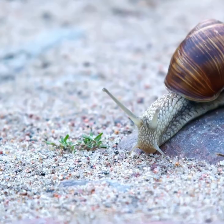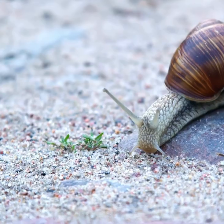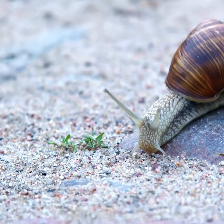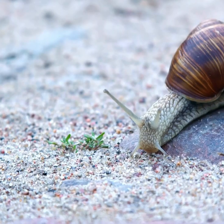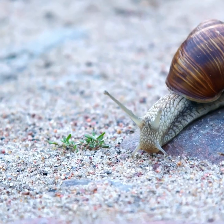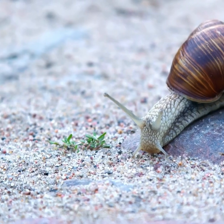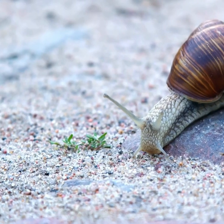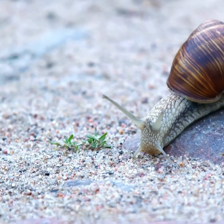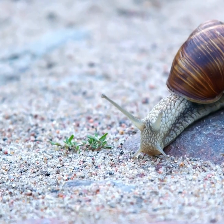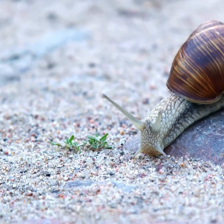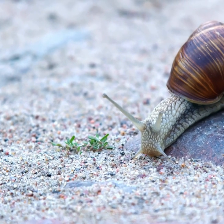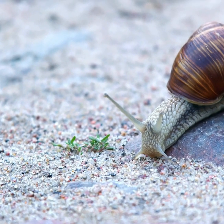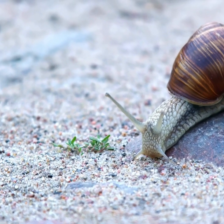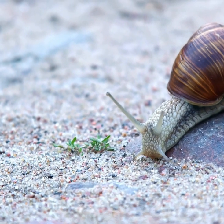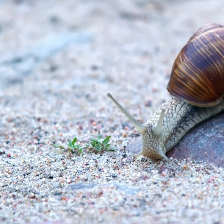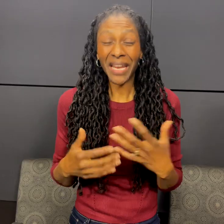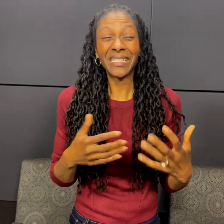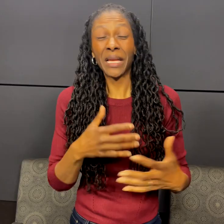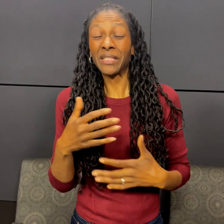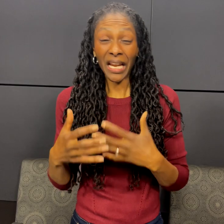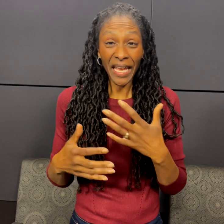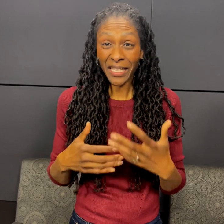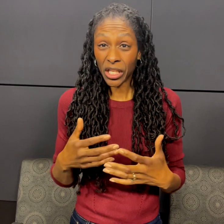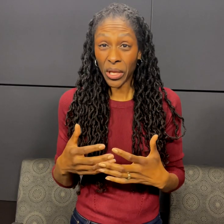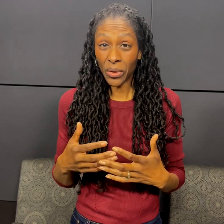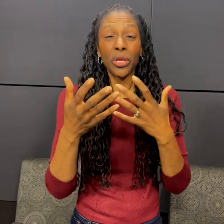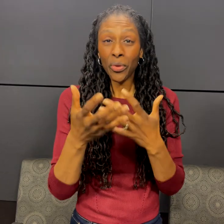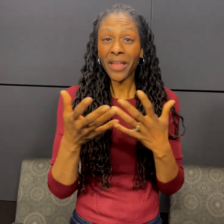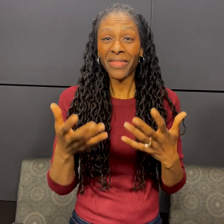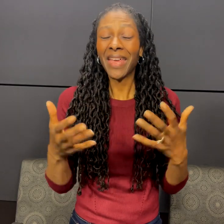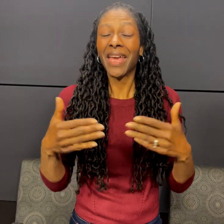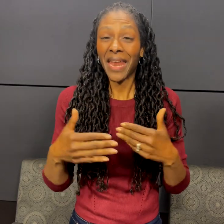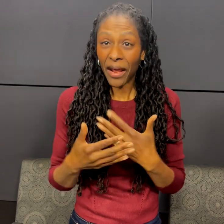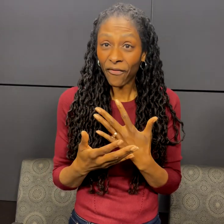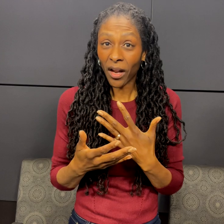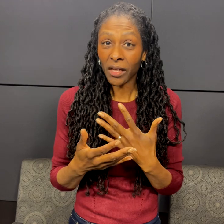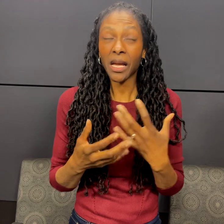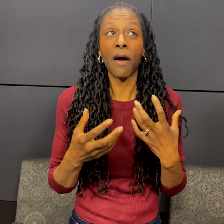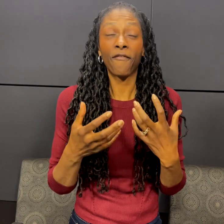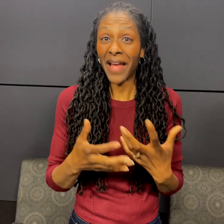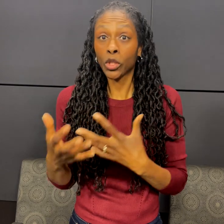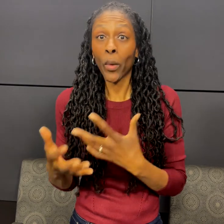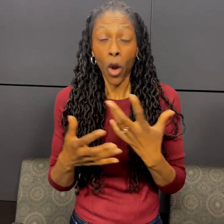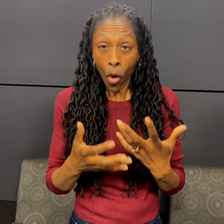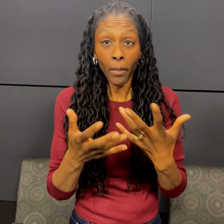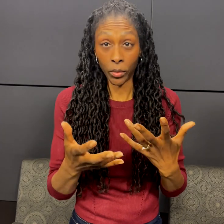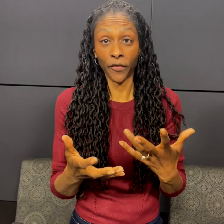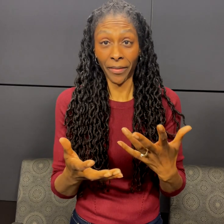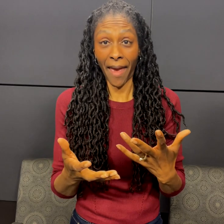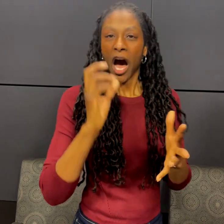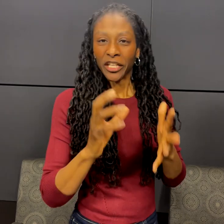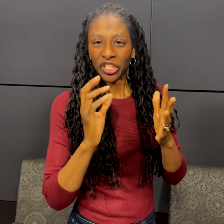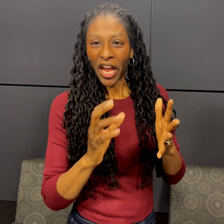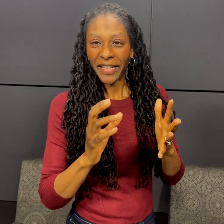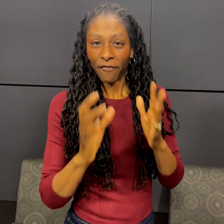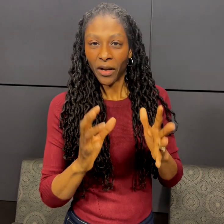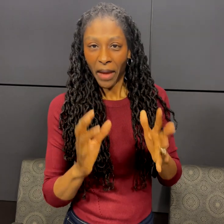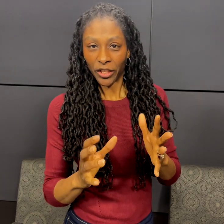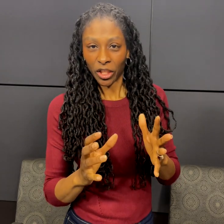snail's pace? Food goes in and it seems to cling to you? You can thank an influx of fat storing hormones for that. Uncheck inflammation,